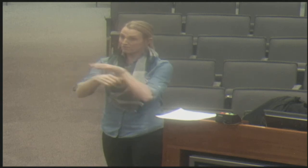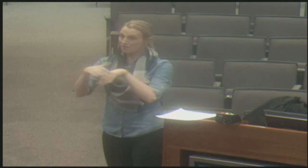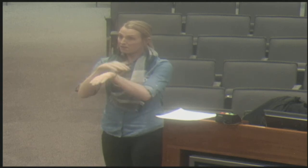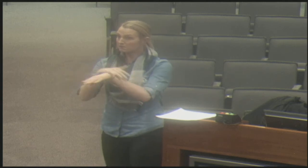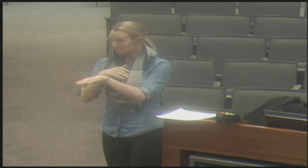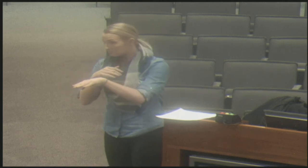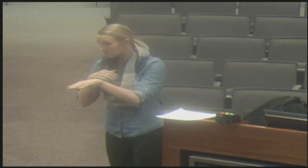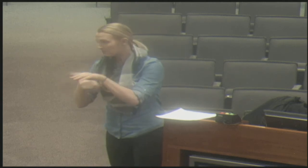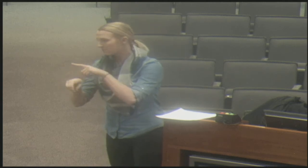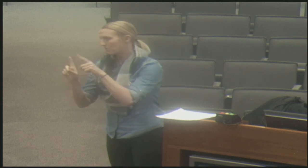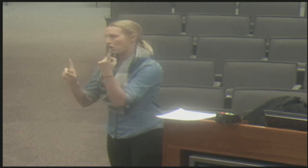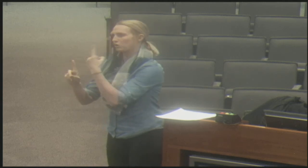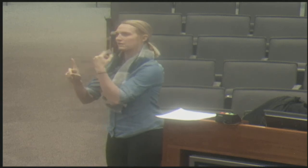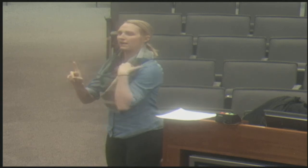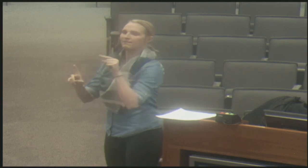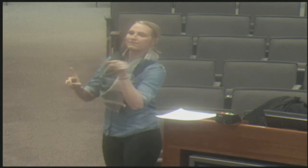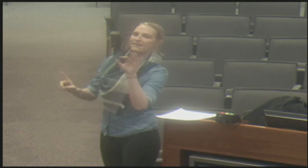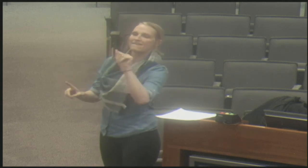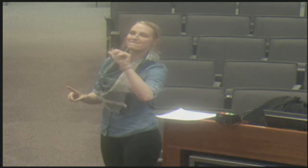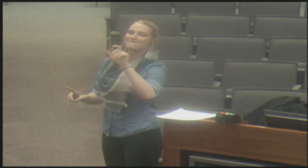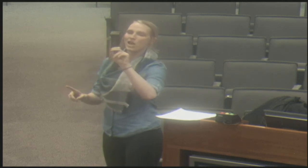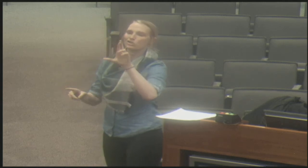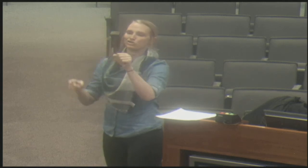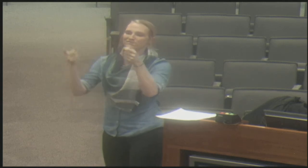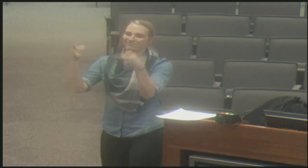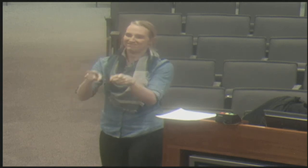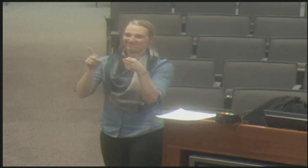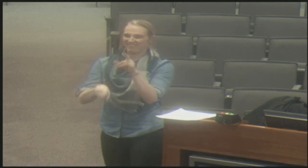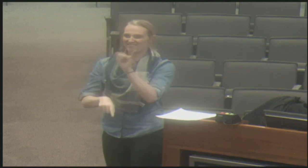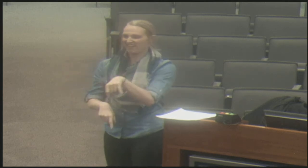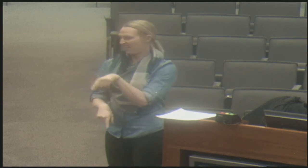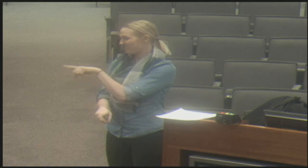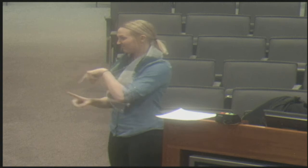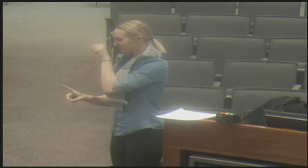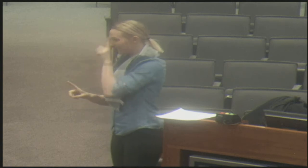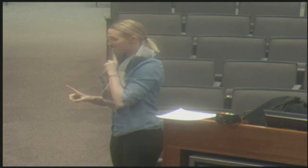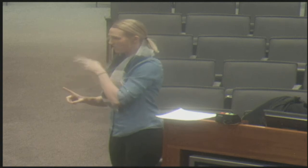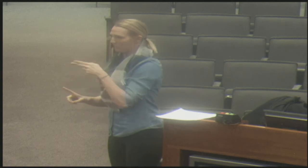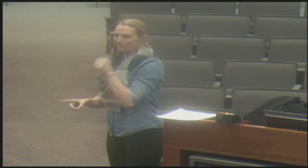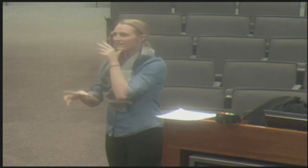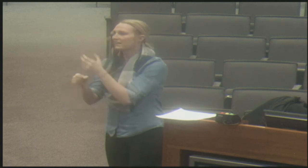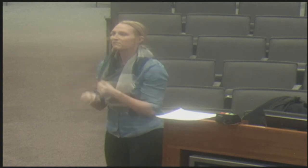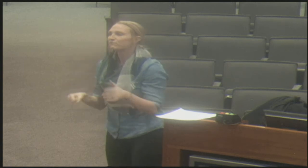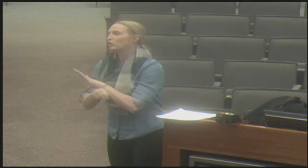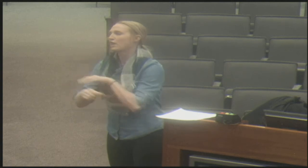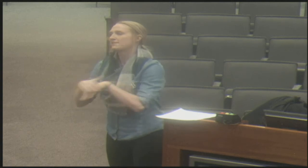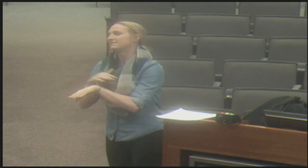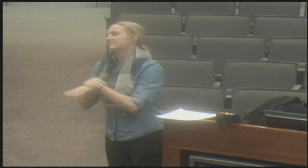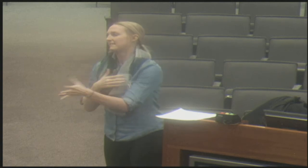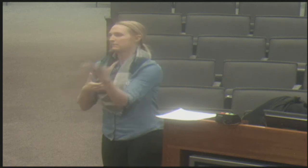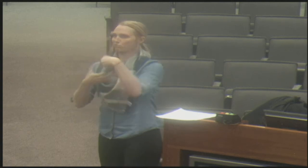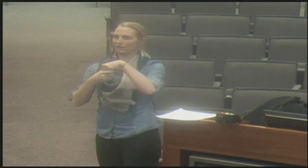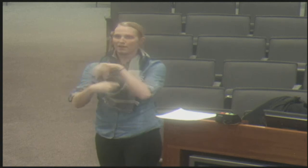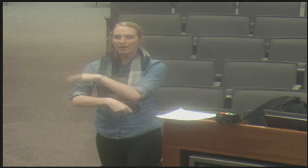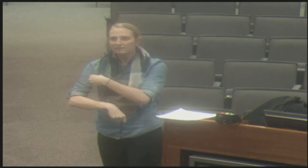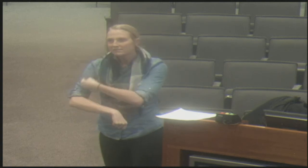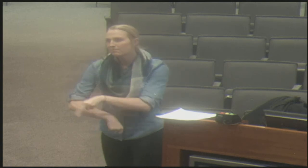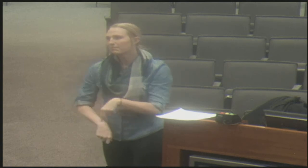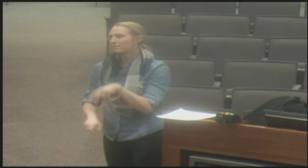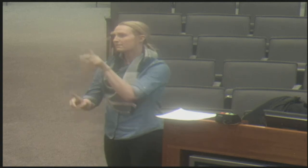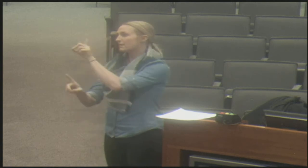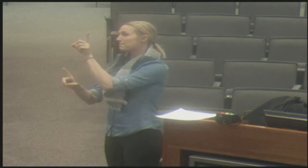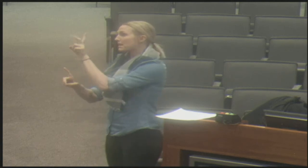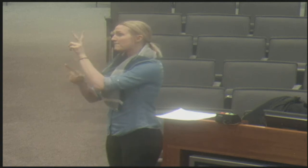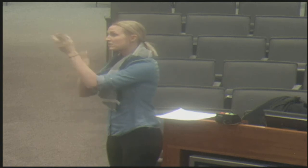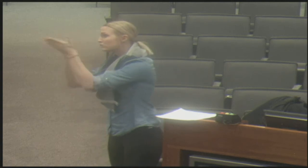you think bringing in an interpreter might provide full access. But there are several factors that deaf and hard of hearing